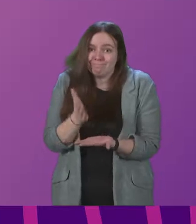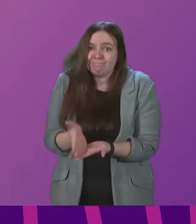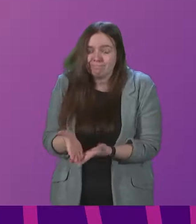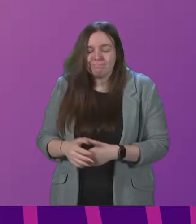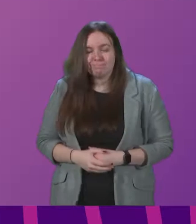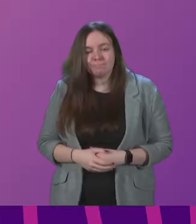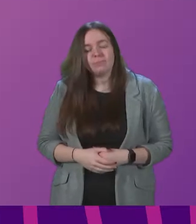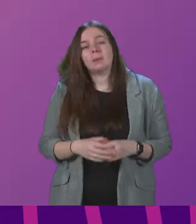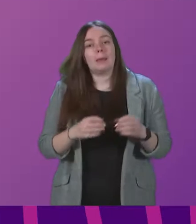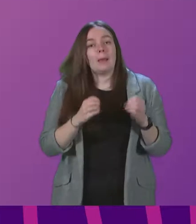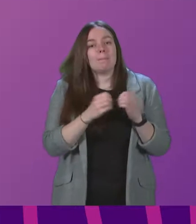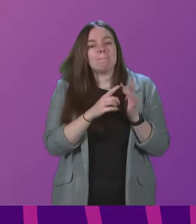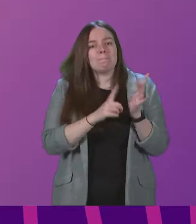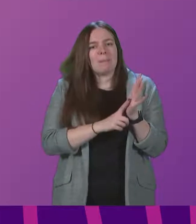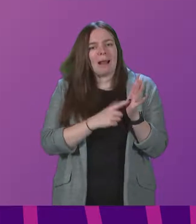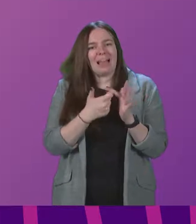Bill Kidd.